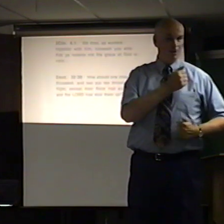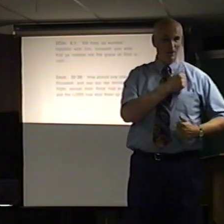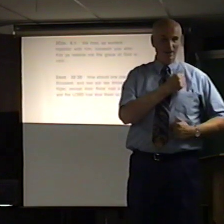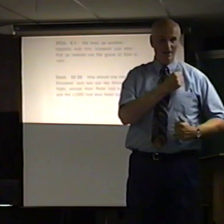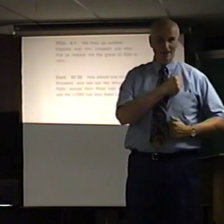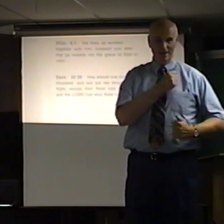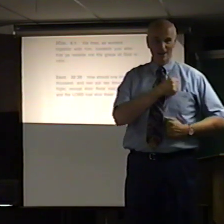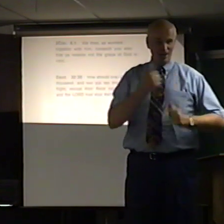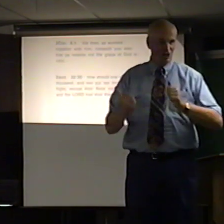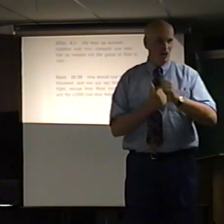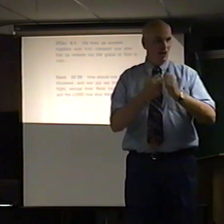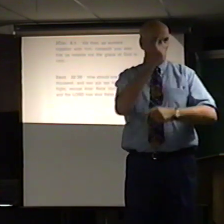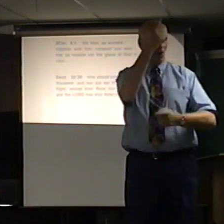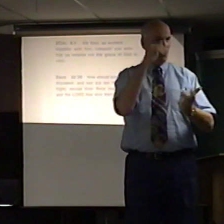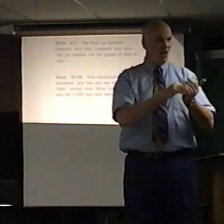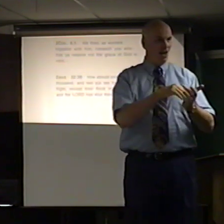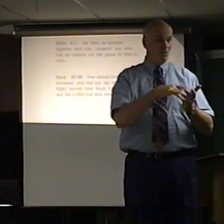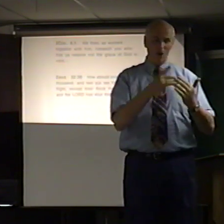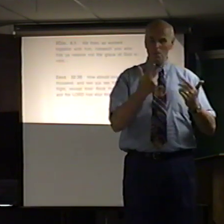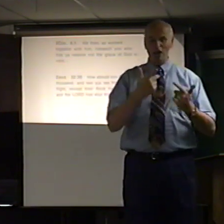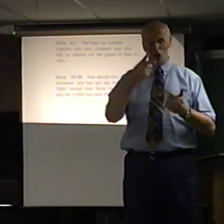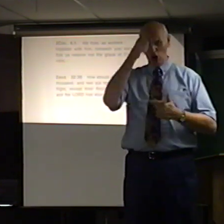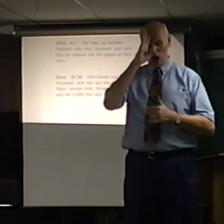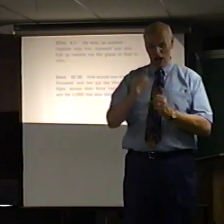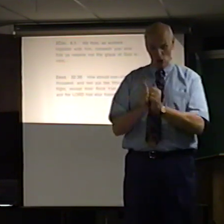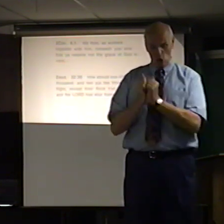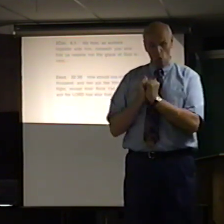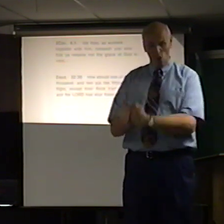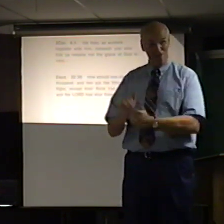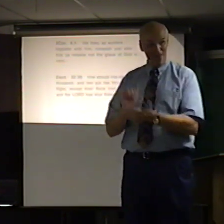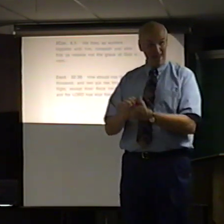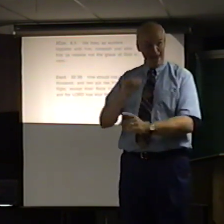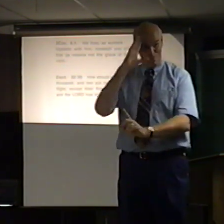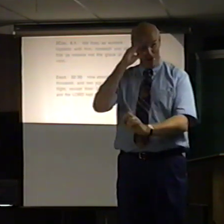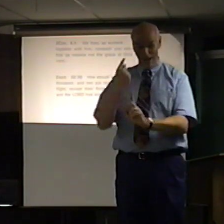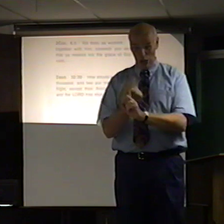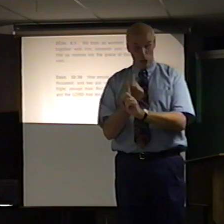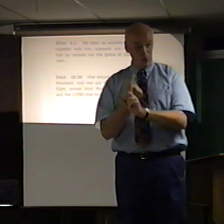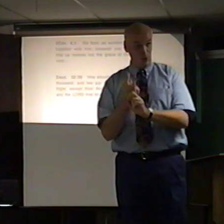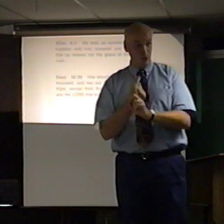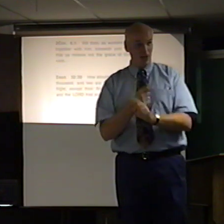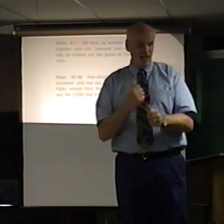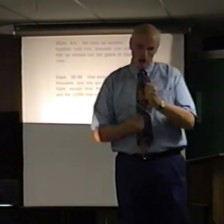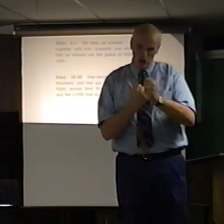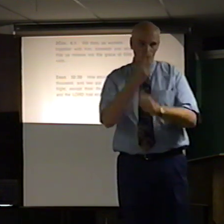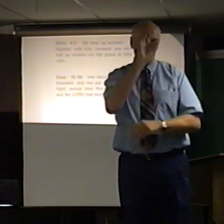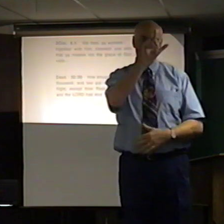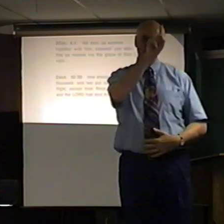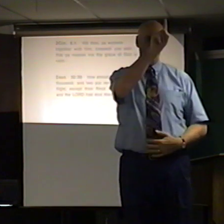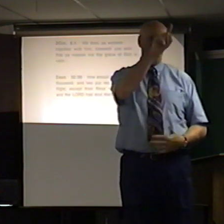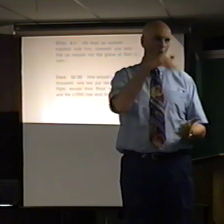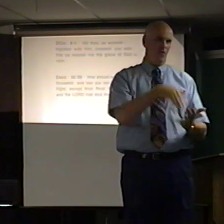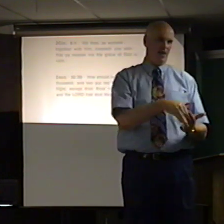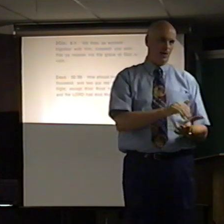Um... Shake with them. With that man alone. Get your free without.